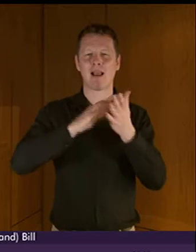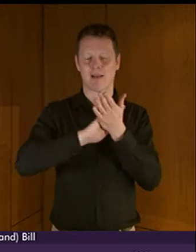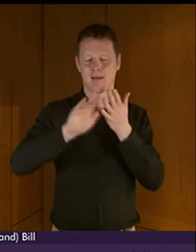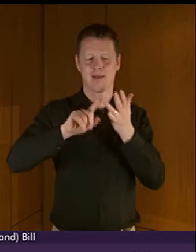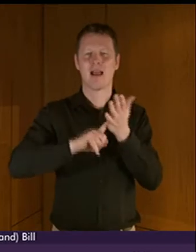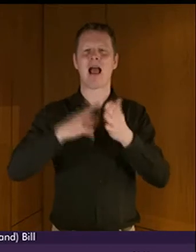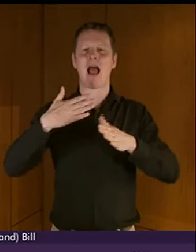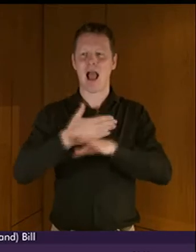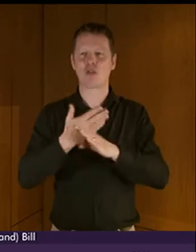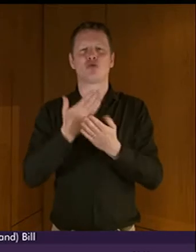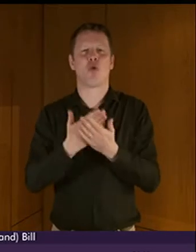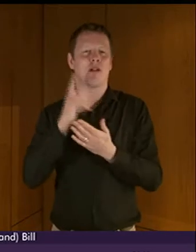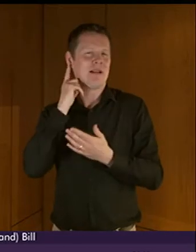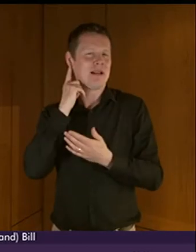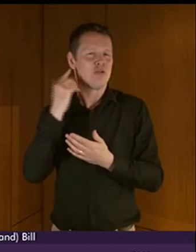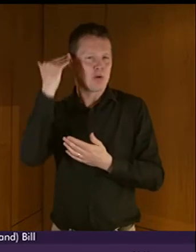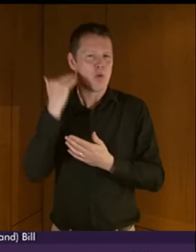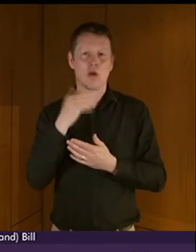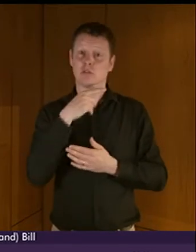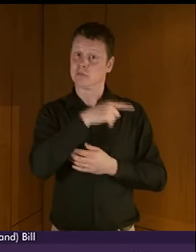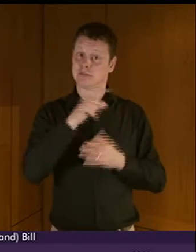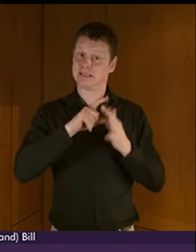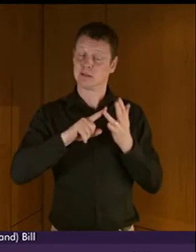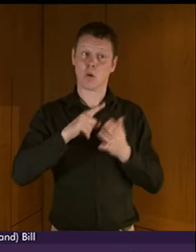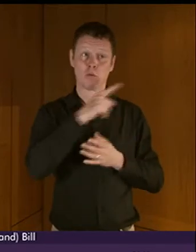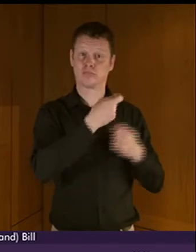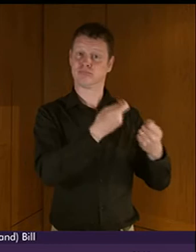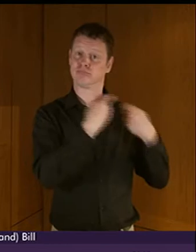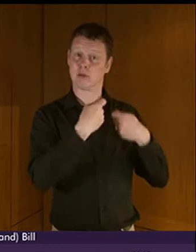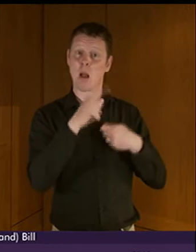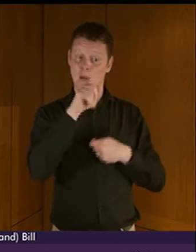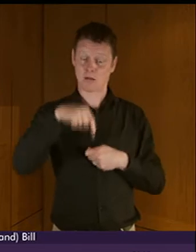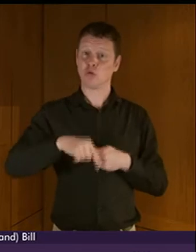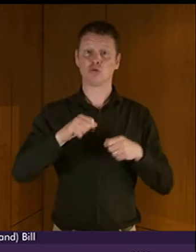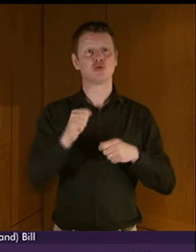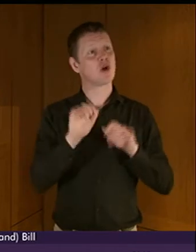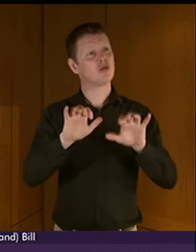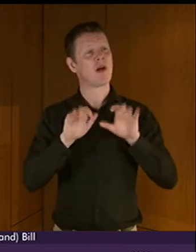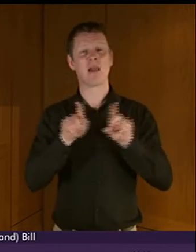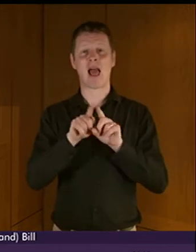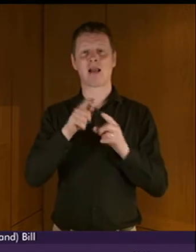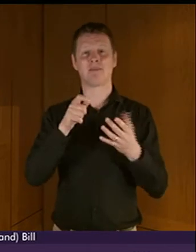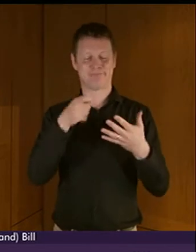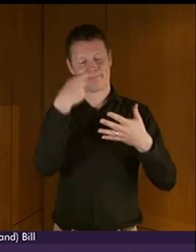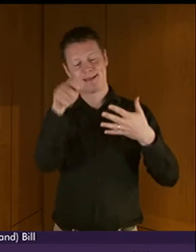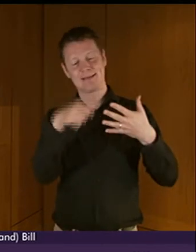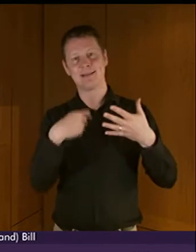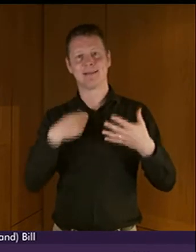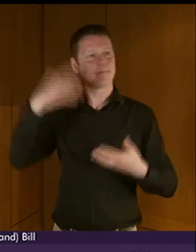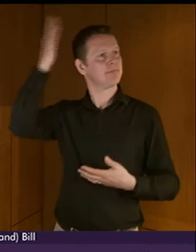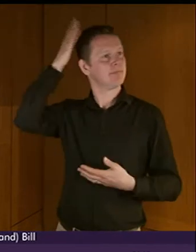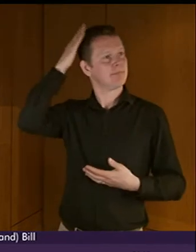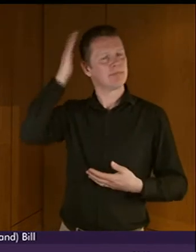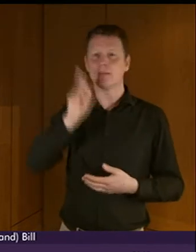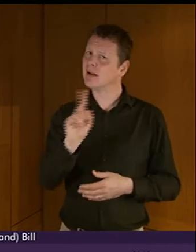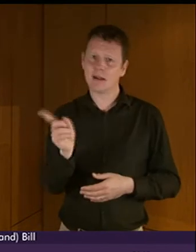And that was achieved not by tick boxing. It was achieved because this Parliament is